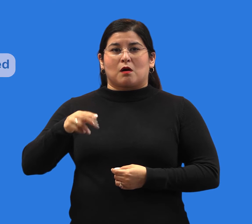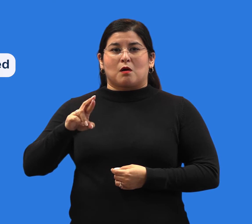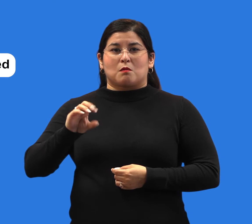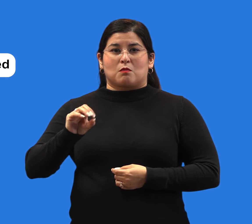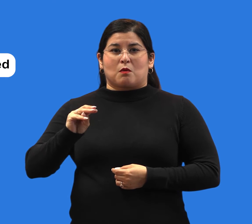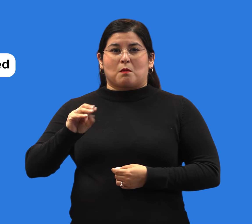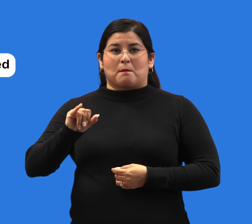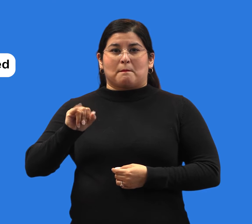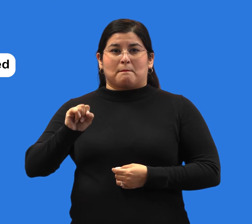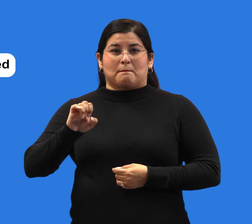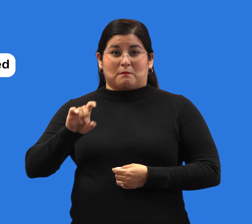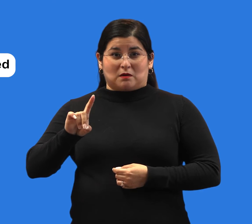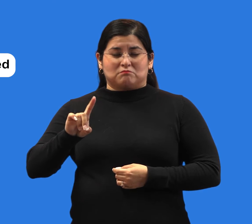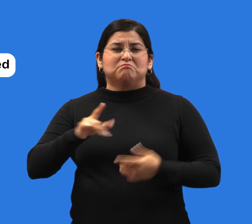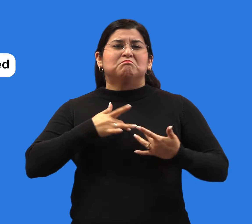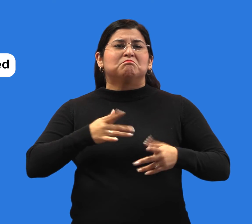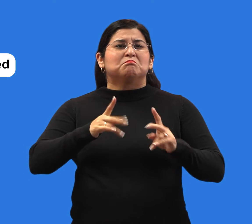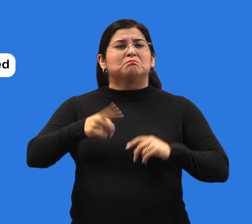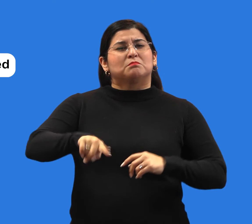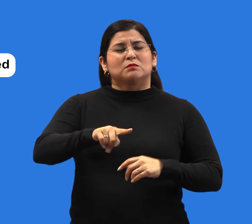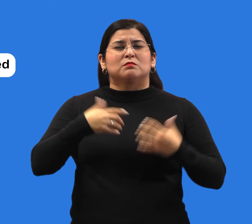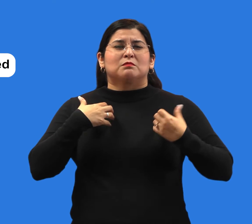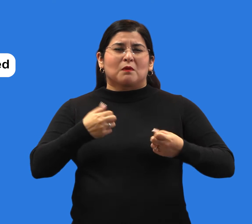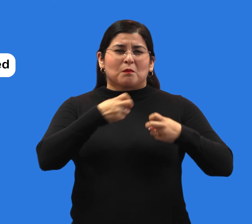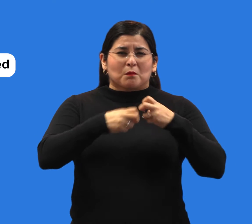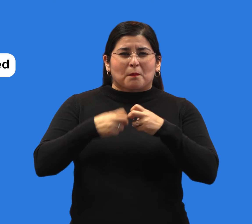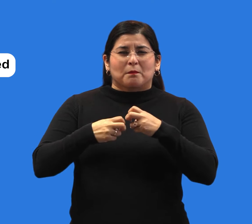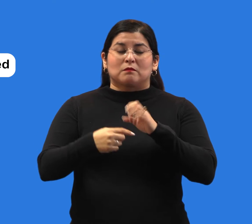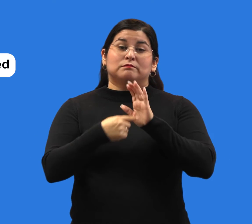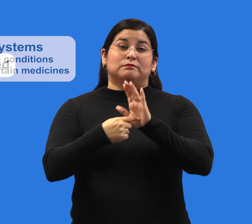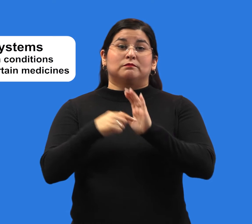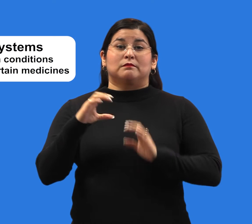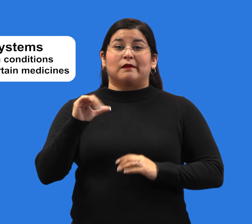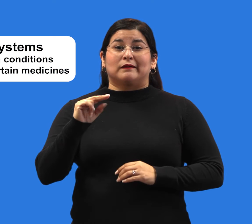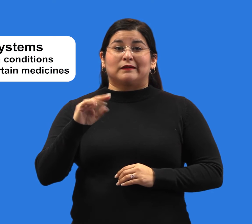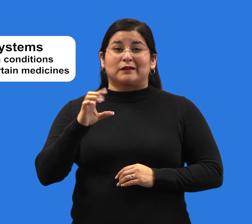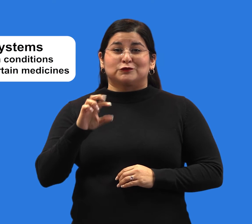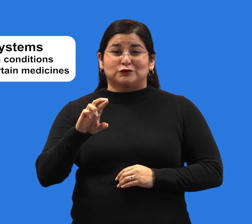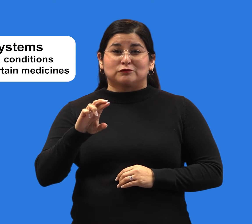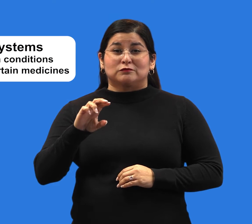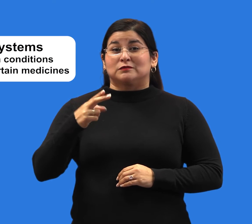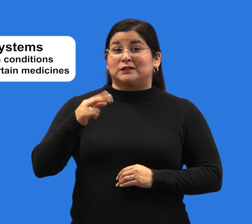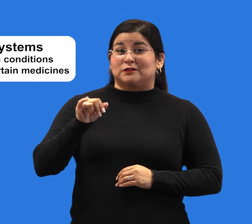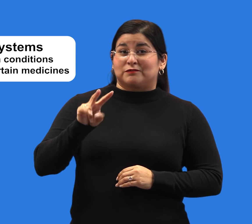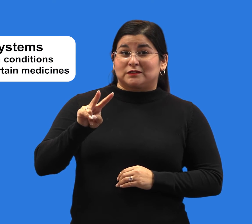immunocompromised to describe people with weakened immune systems. People with weakened immune systems include